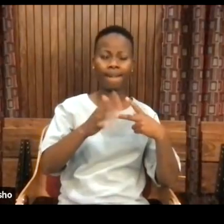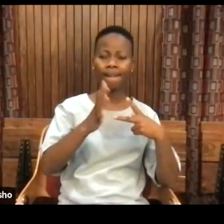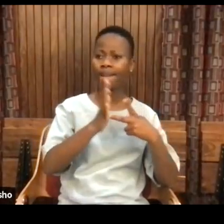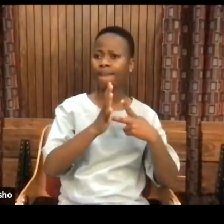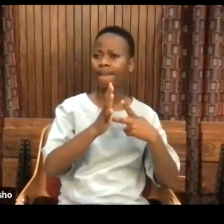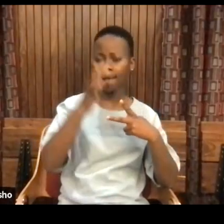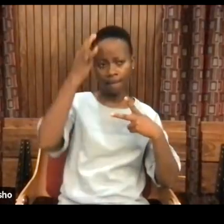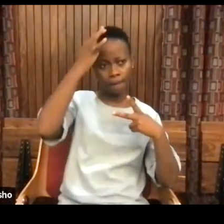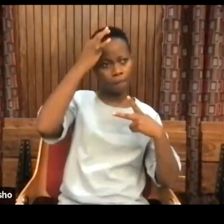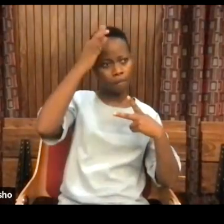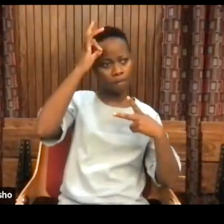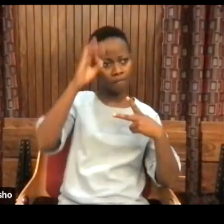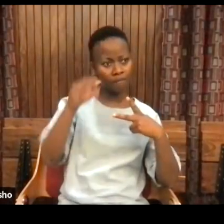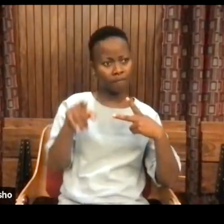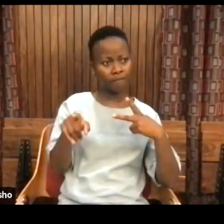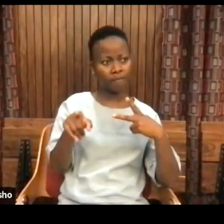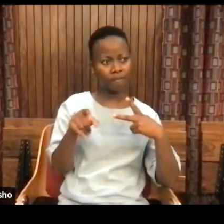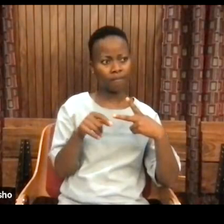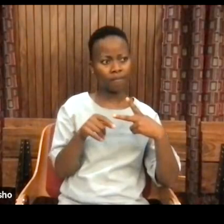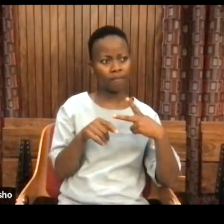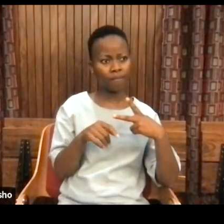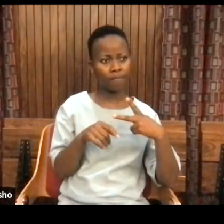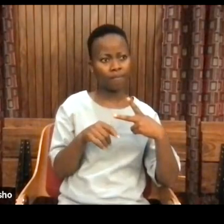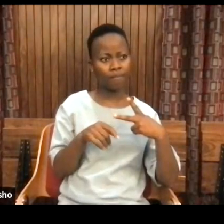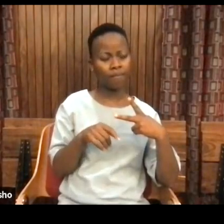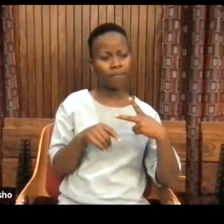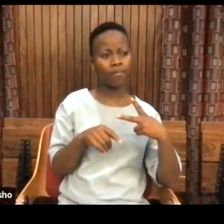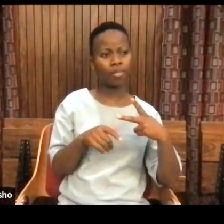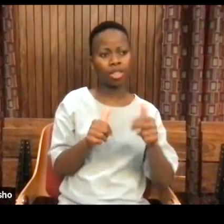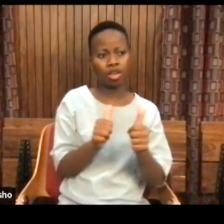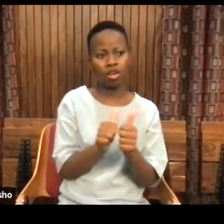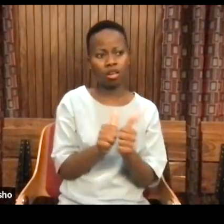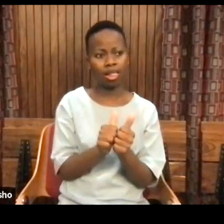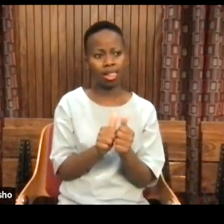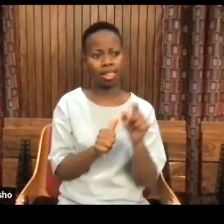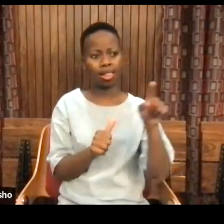And yeah. And right here. No,